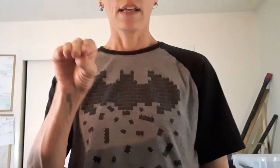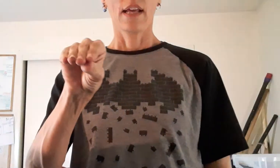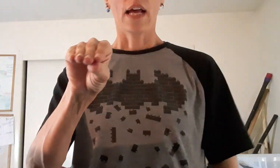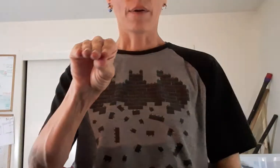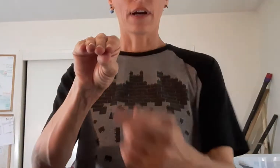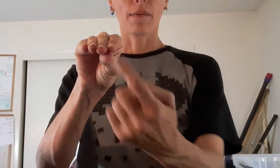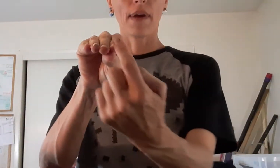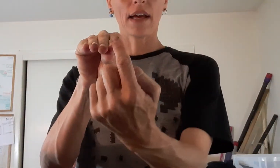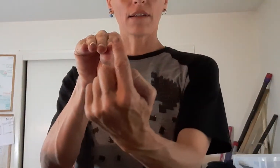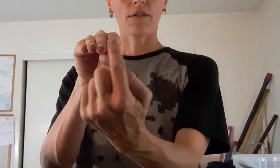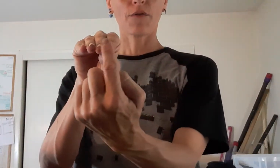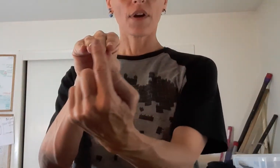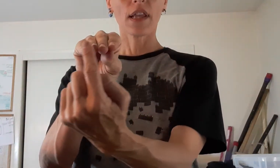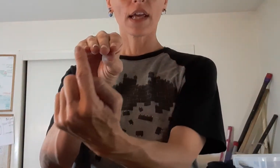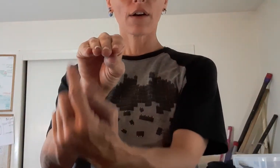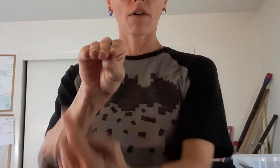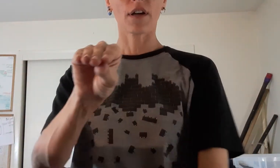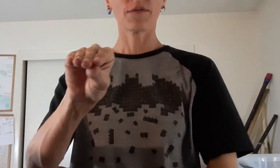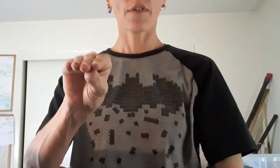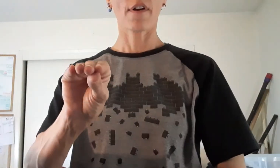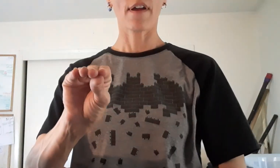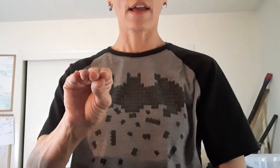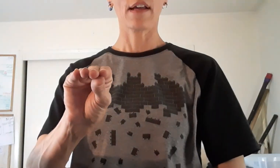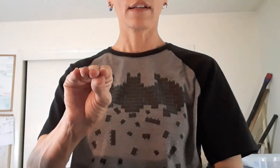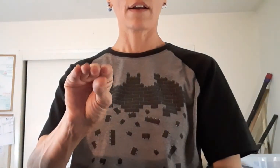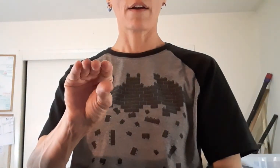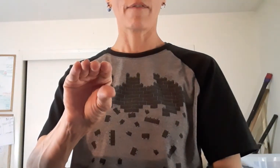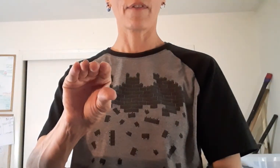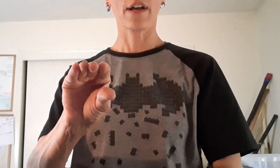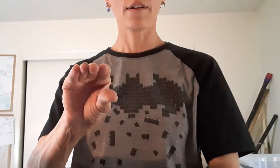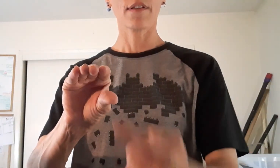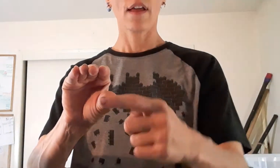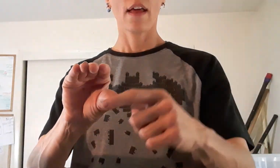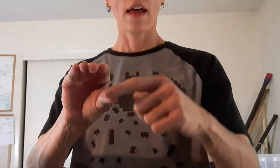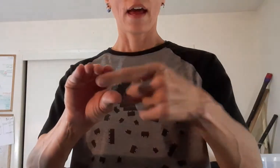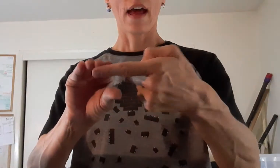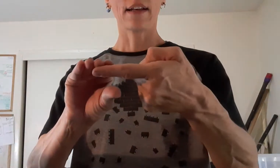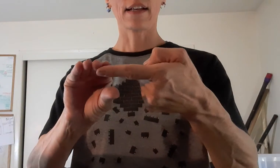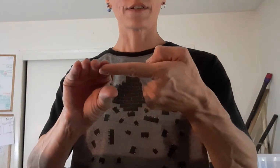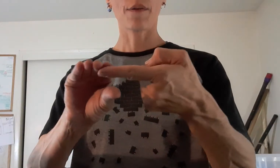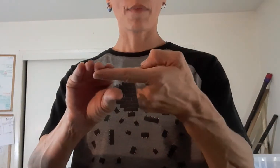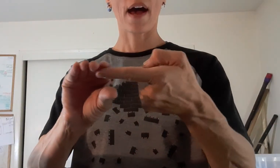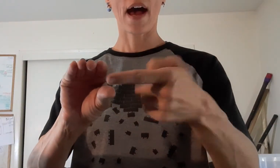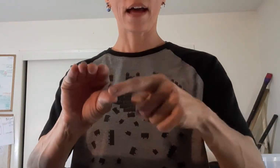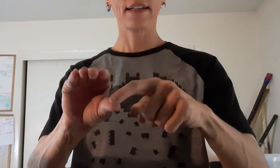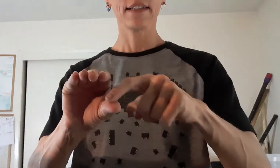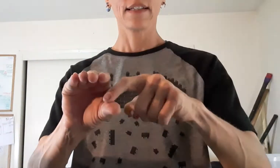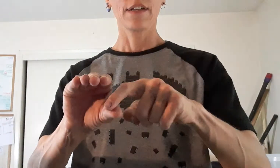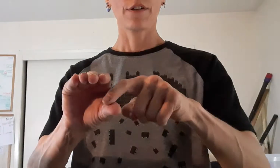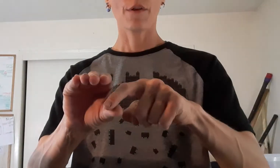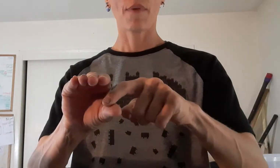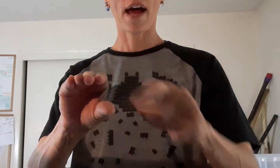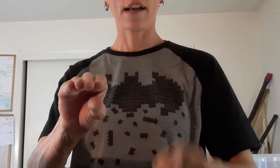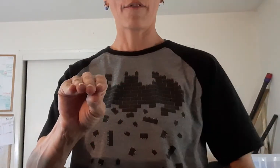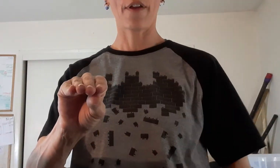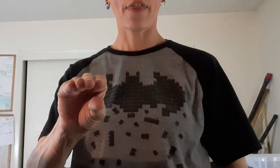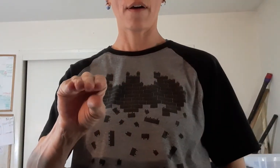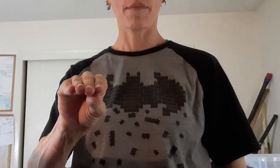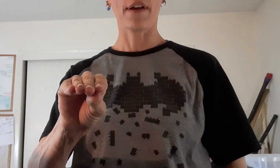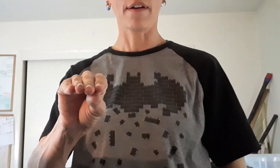And we're going to make a straight line across with our hands, our fingers, and touch the pad to the pad of our thumb here.